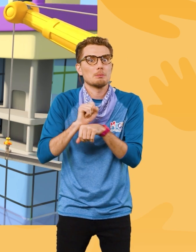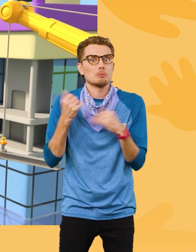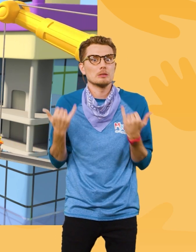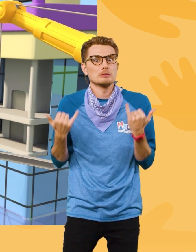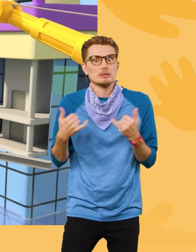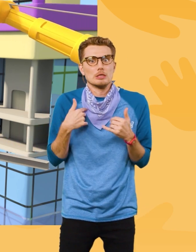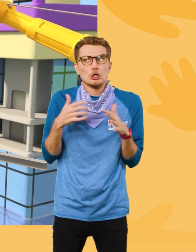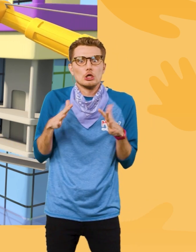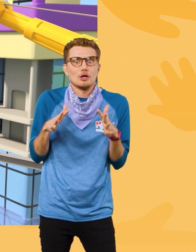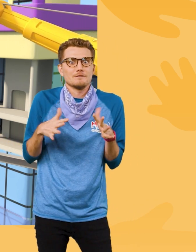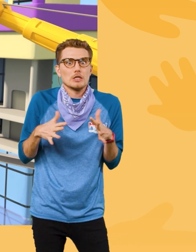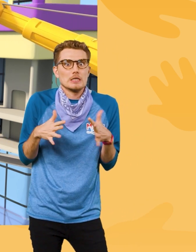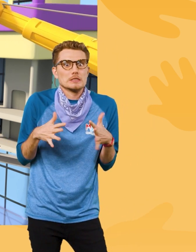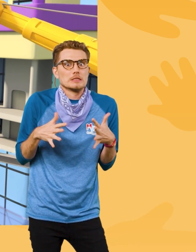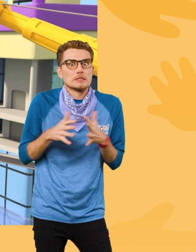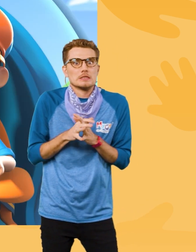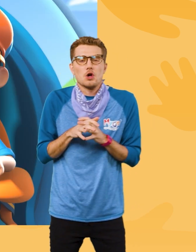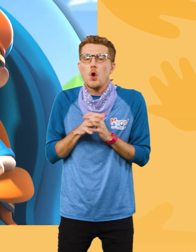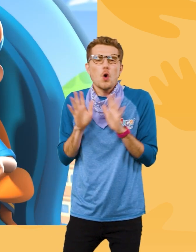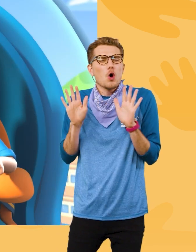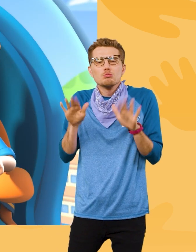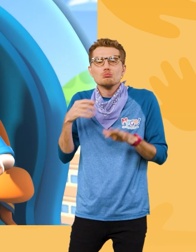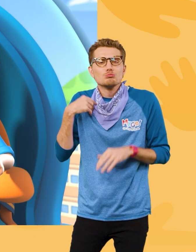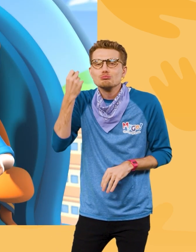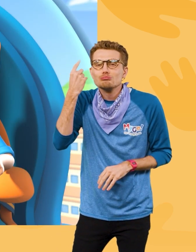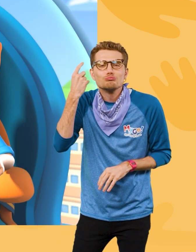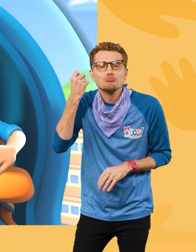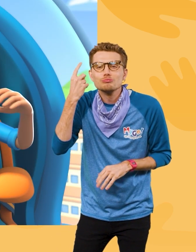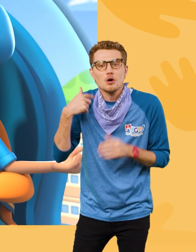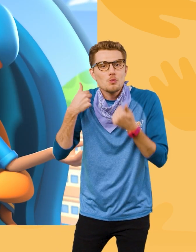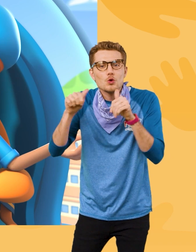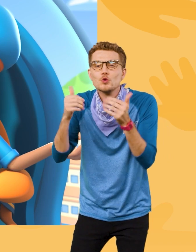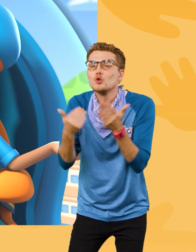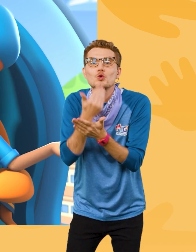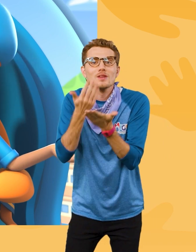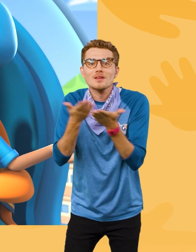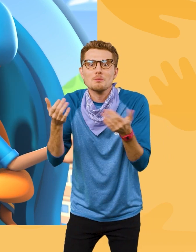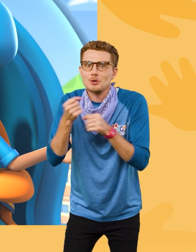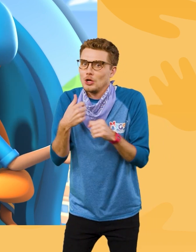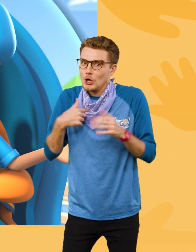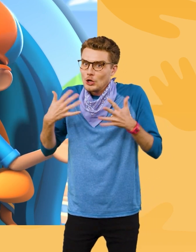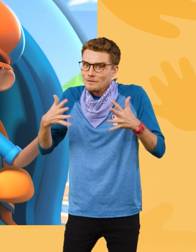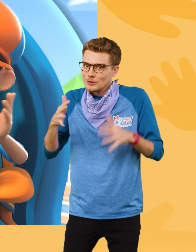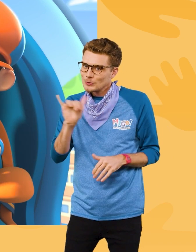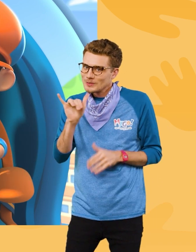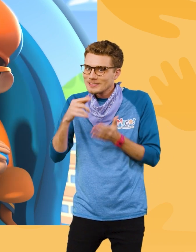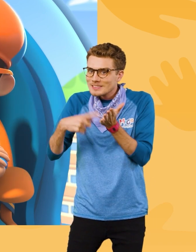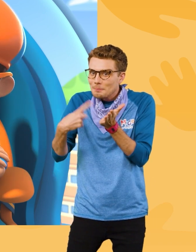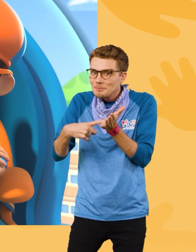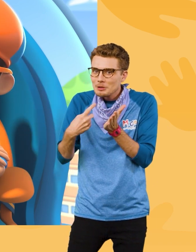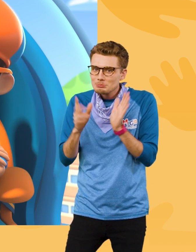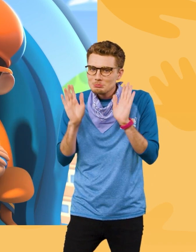nervous! I get it! Try new things makes me nervous sometimes, too! We'll help you any way we can!